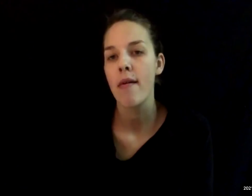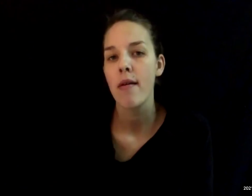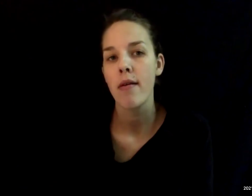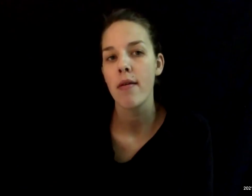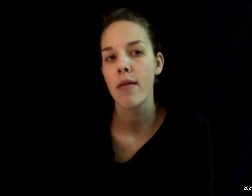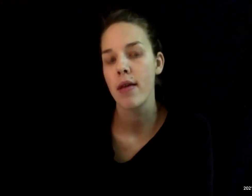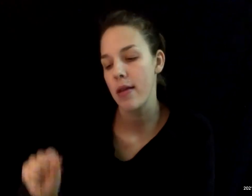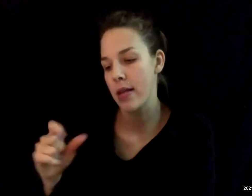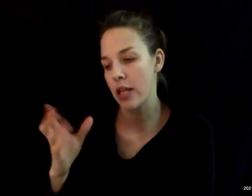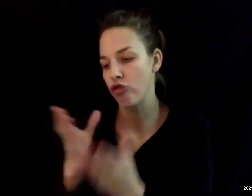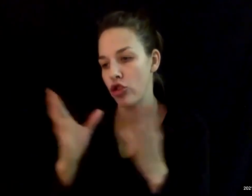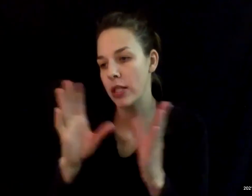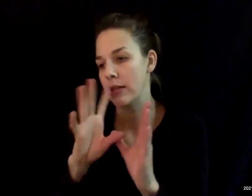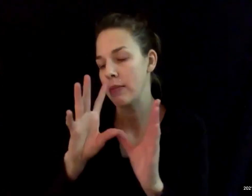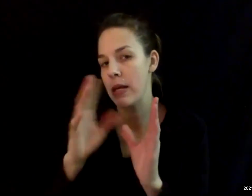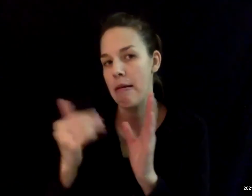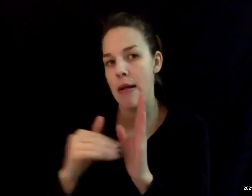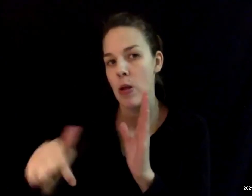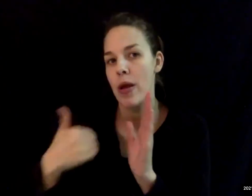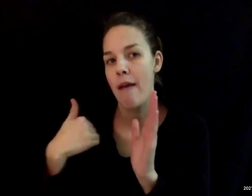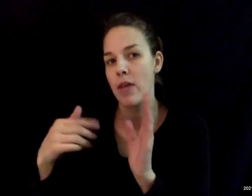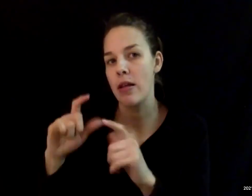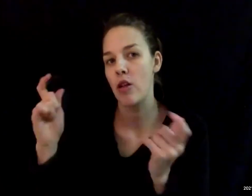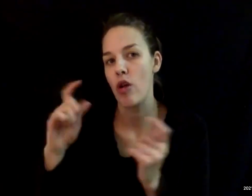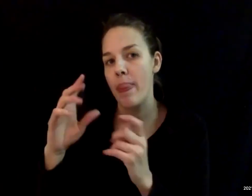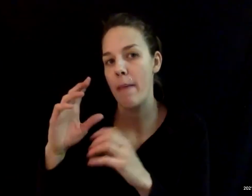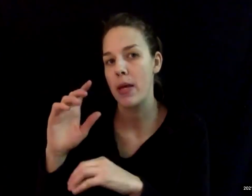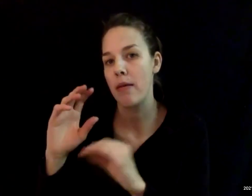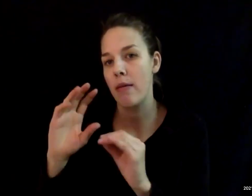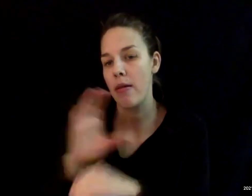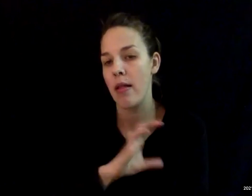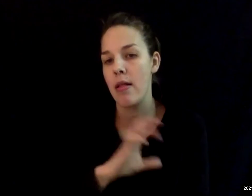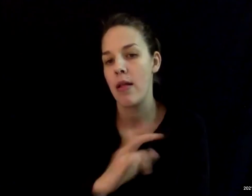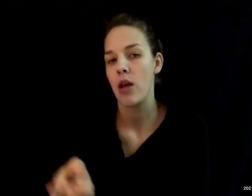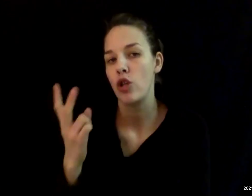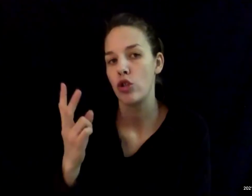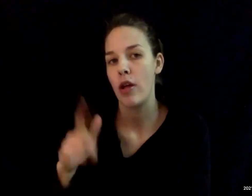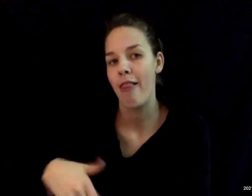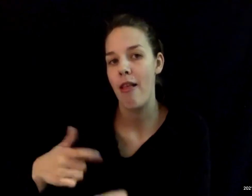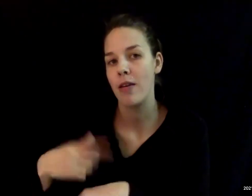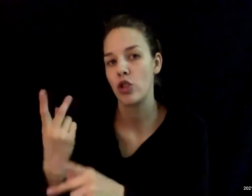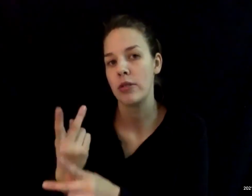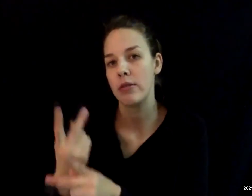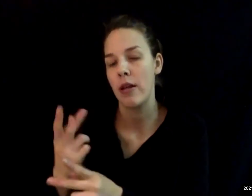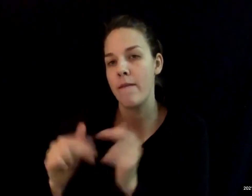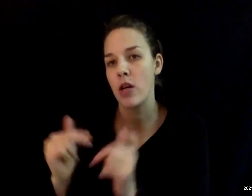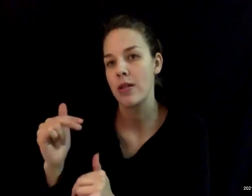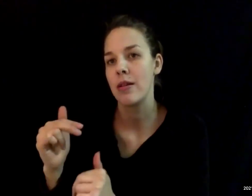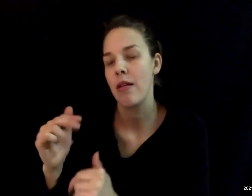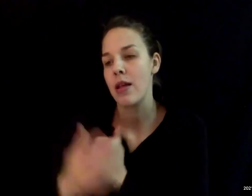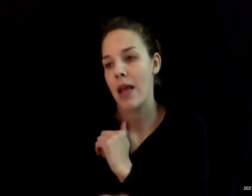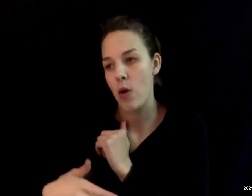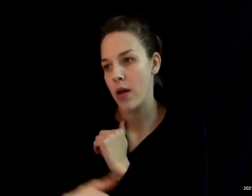Yeah, so generally speaking, like I said, we have a large clinic and we've done two long-term care facilities in our county